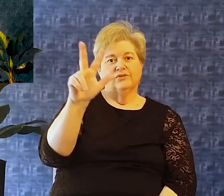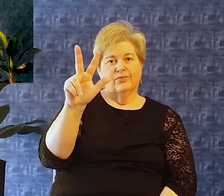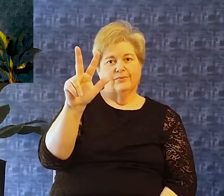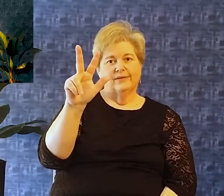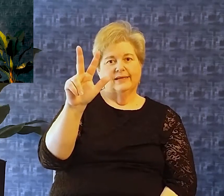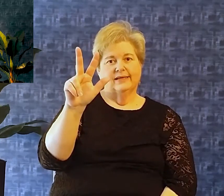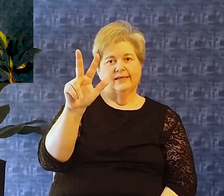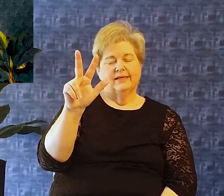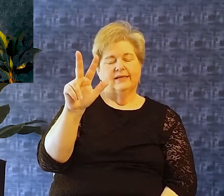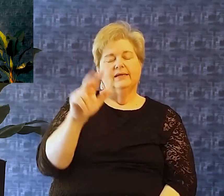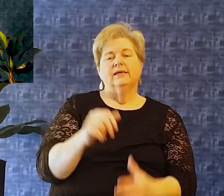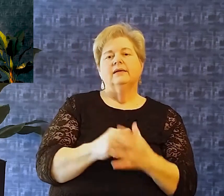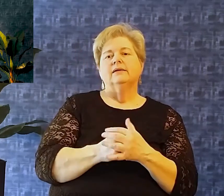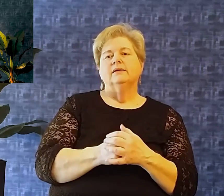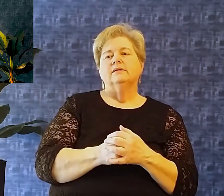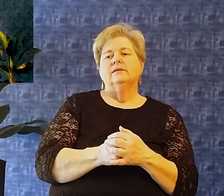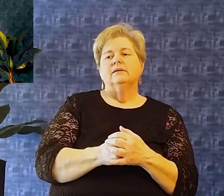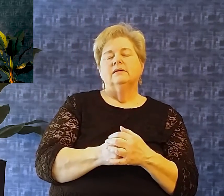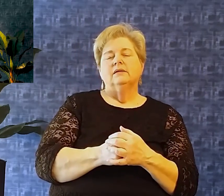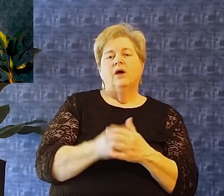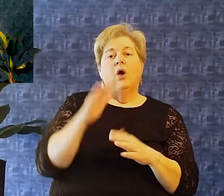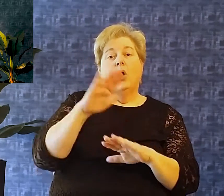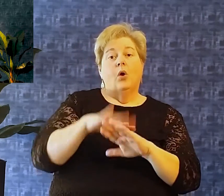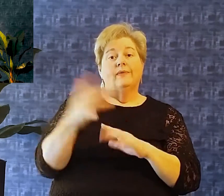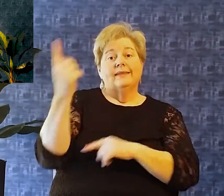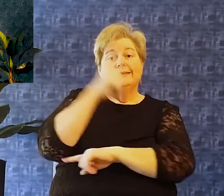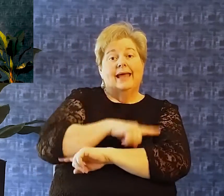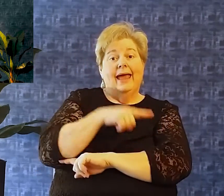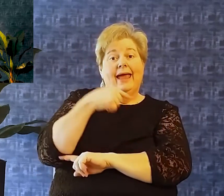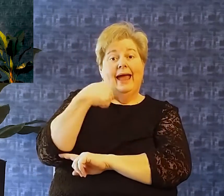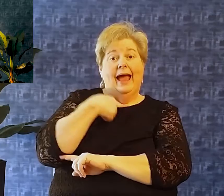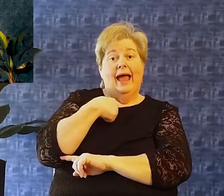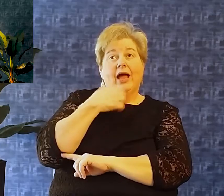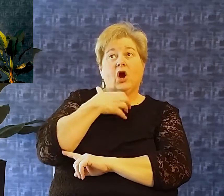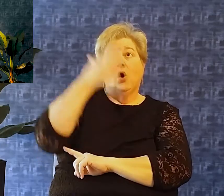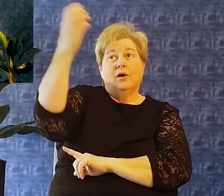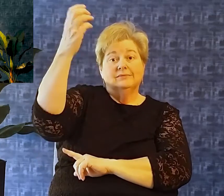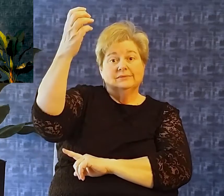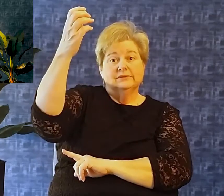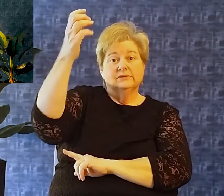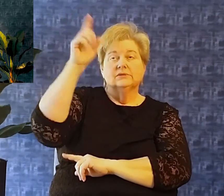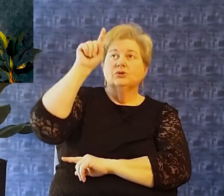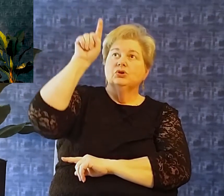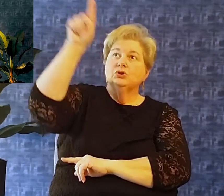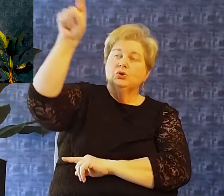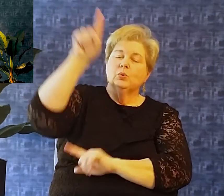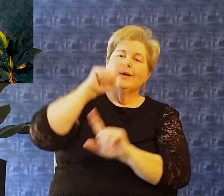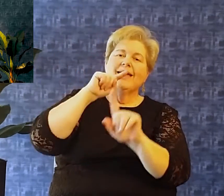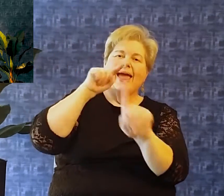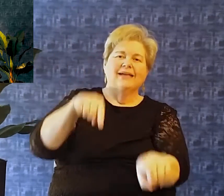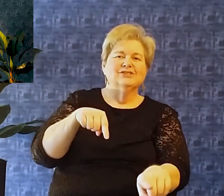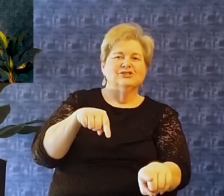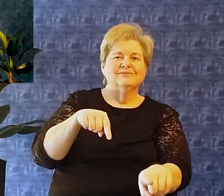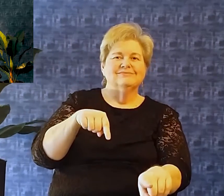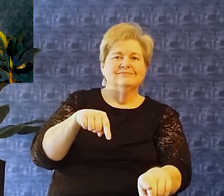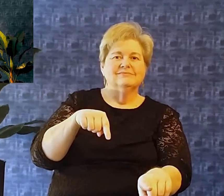this by the way Psalm 138 verse 3 On the day I called You